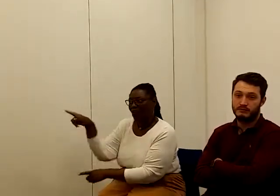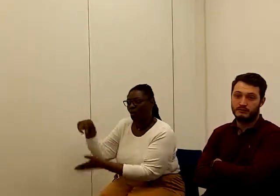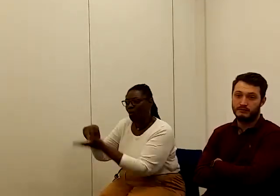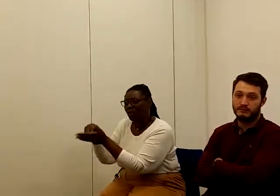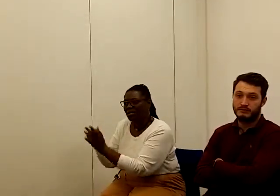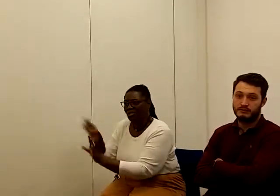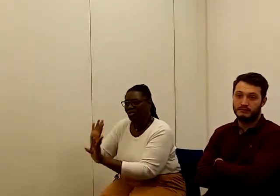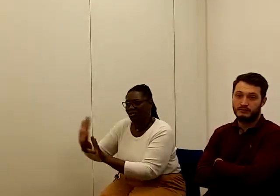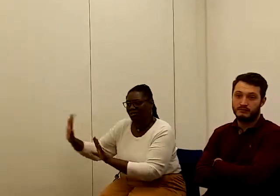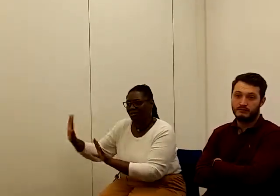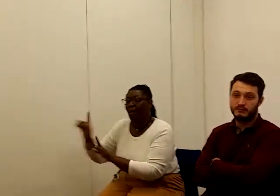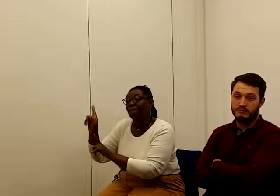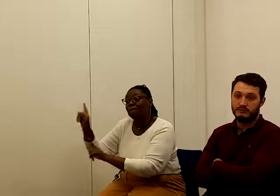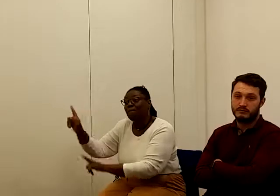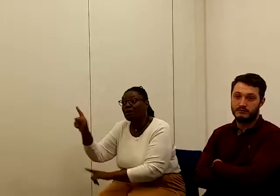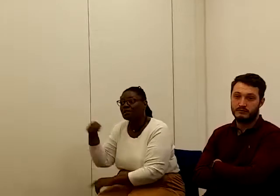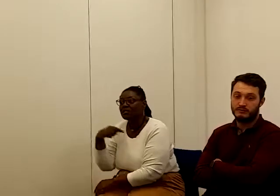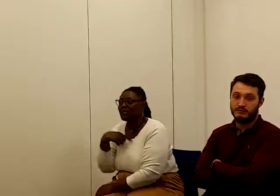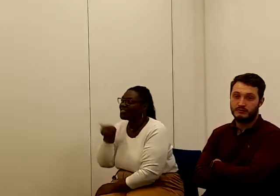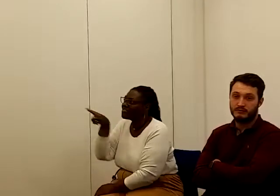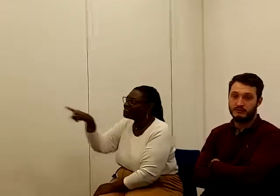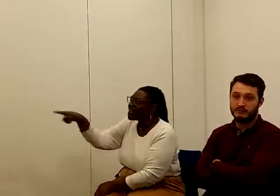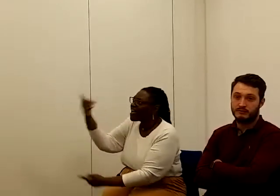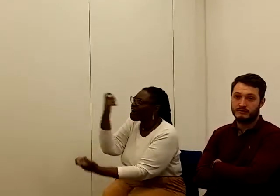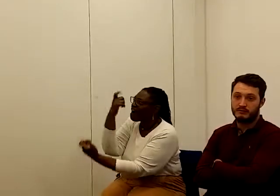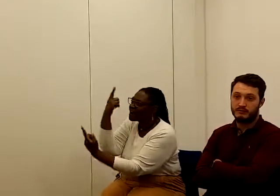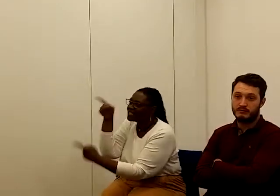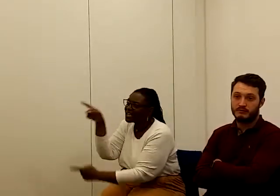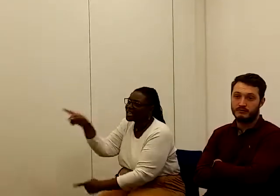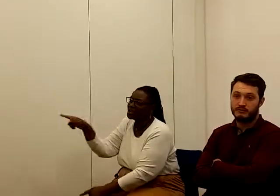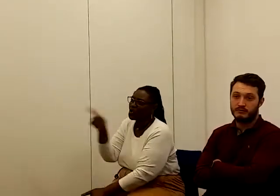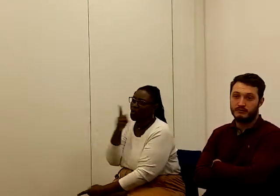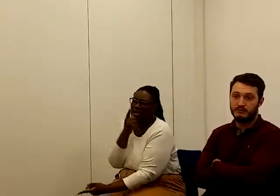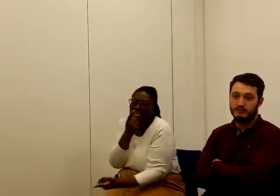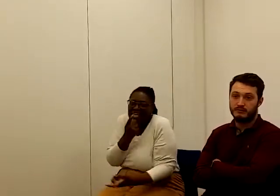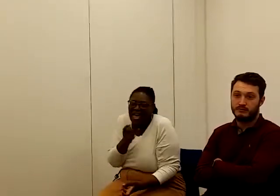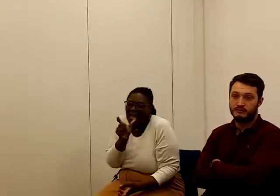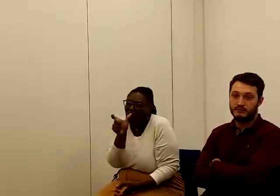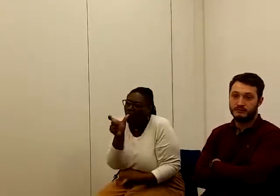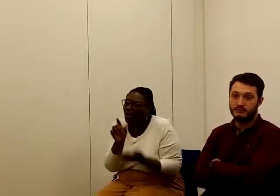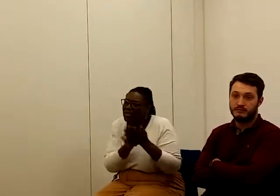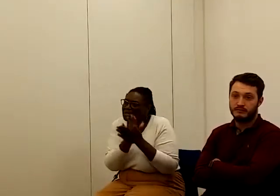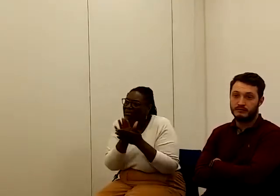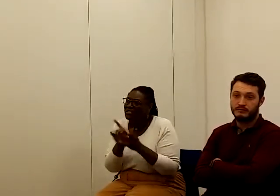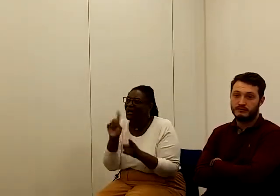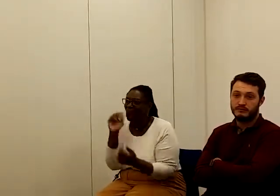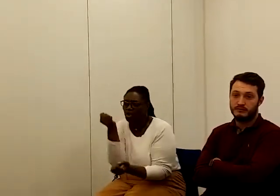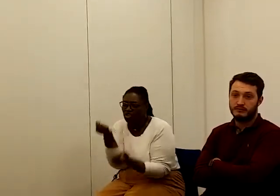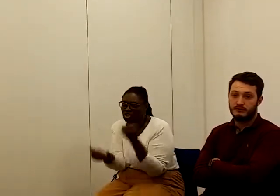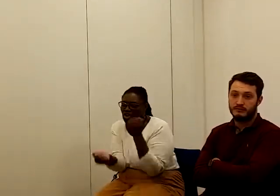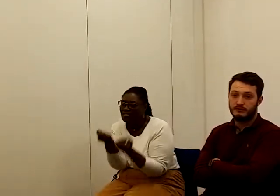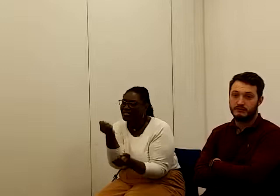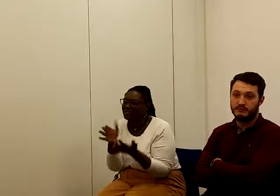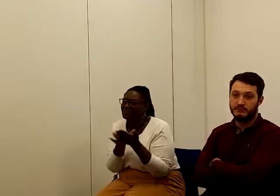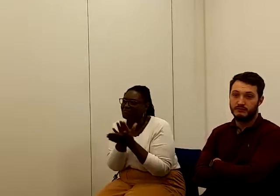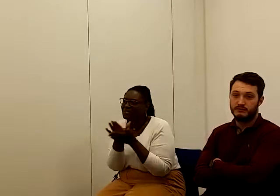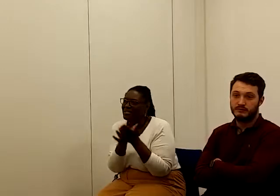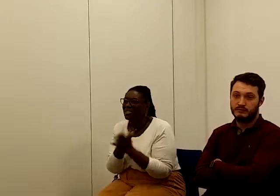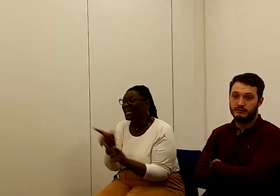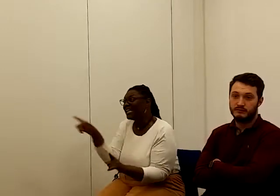anymore, but their ideas about what care is and what's just can often be very